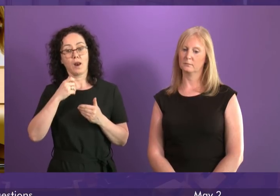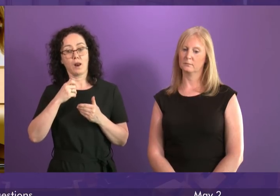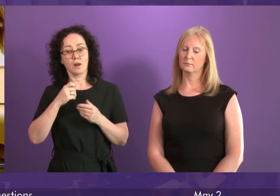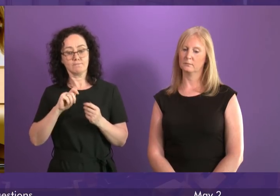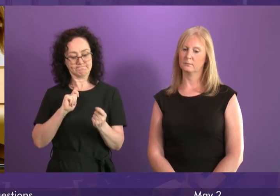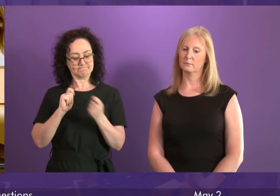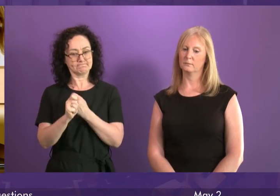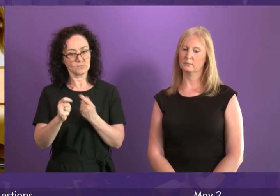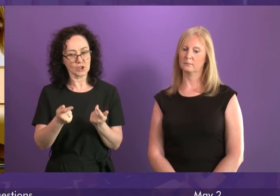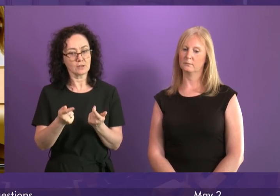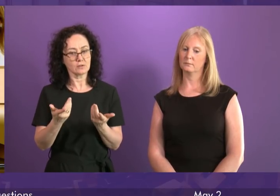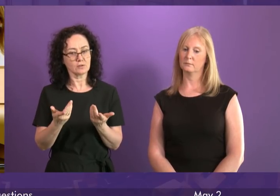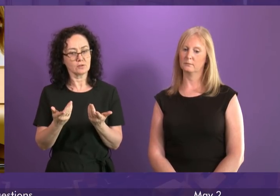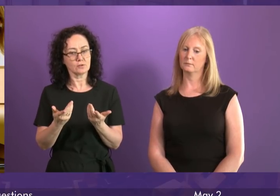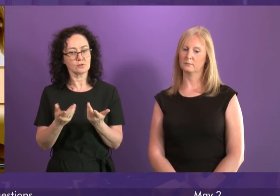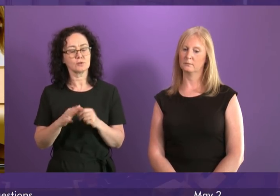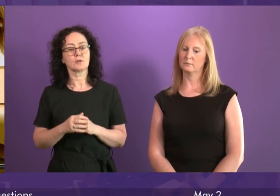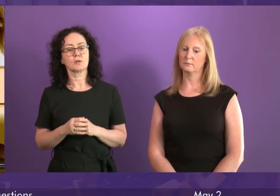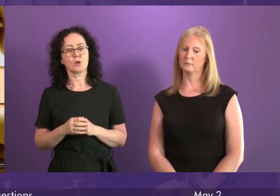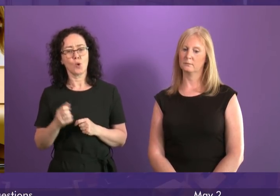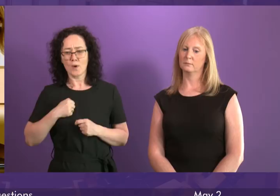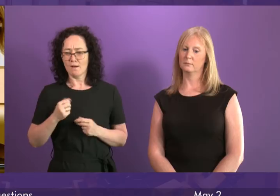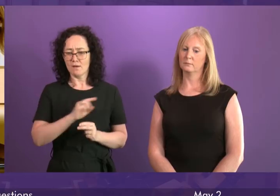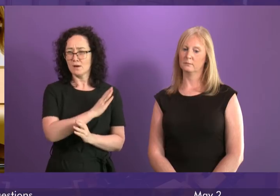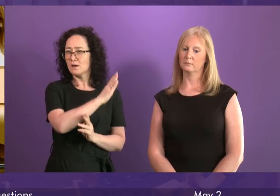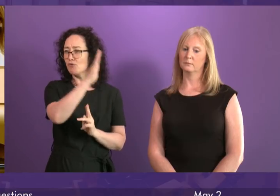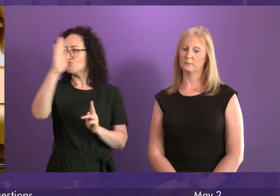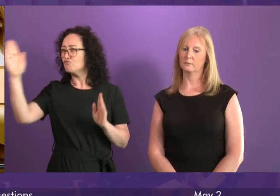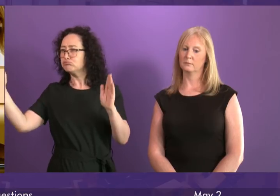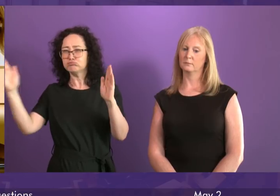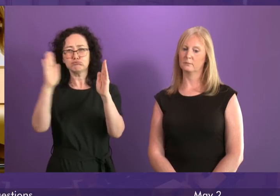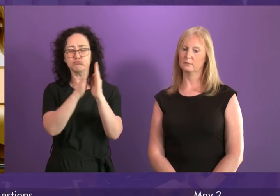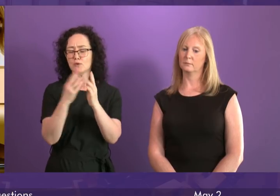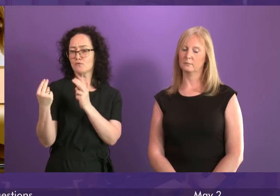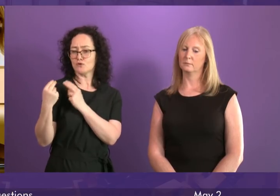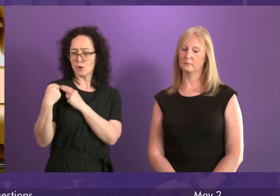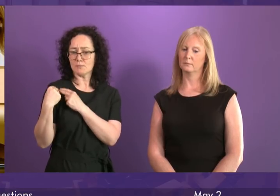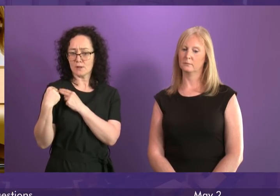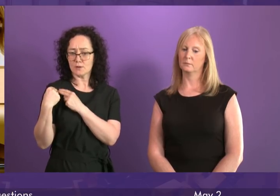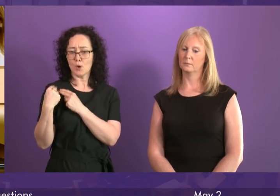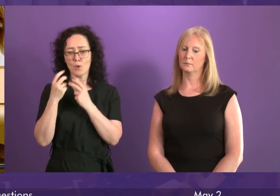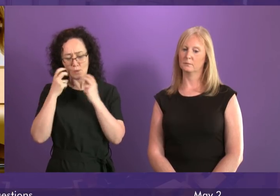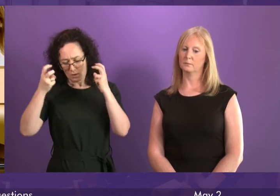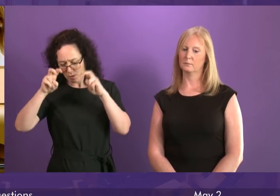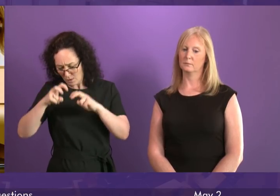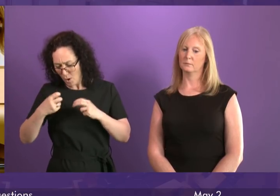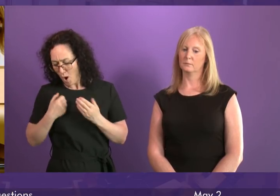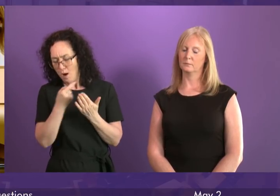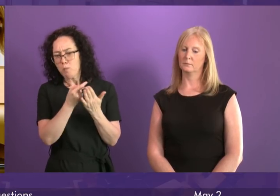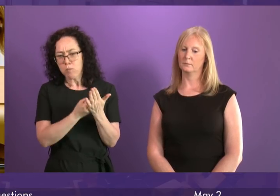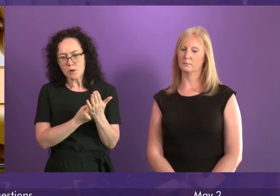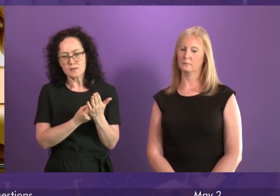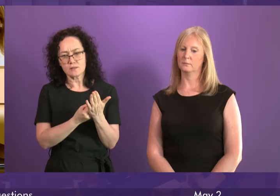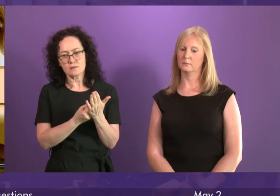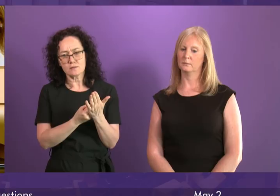right across, as I to Richard Leonard, right across our range of responsibilities to make sure that we are continuing the policies that we have underway just now, but also